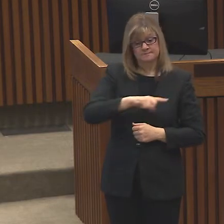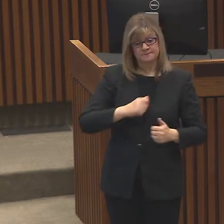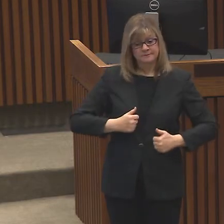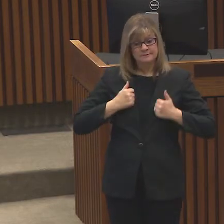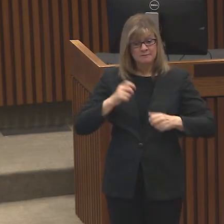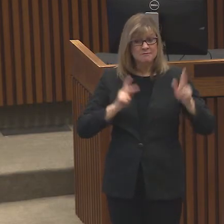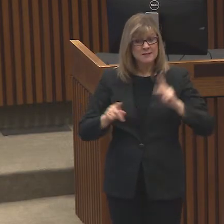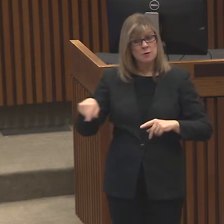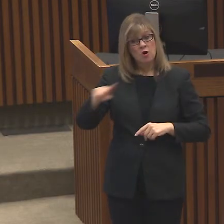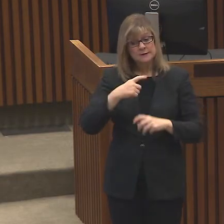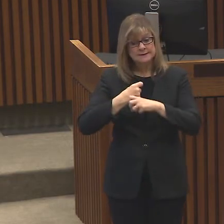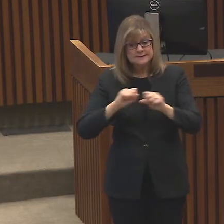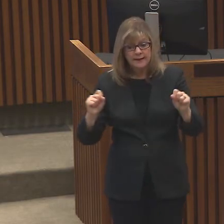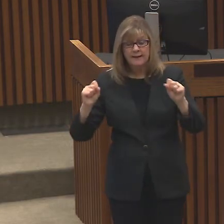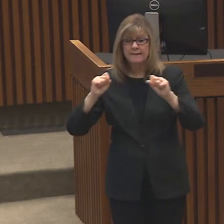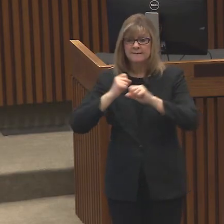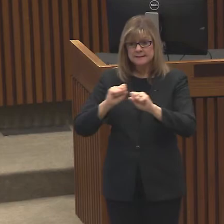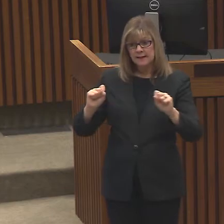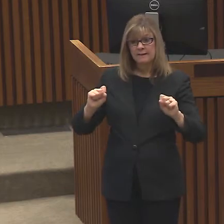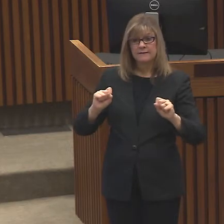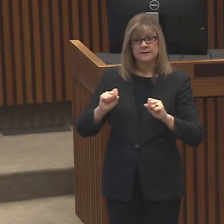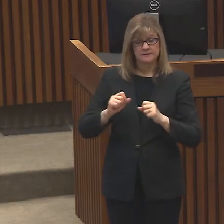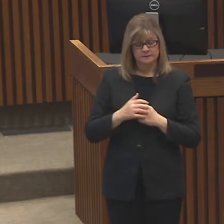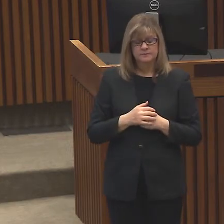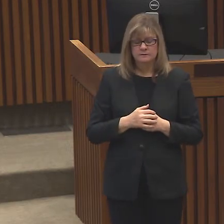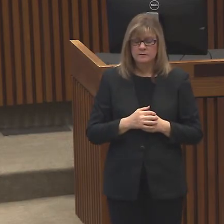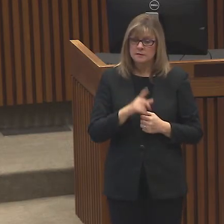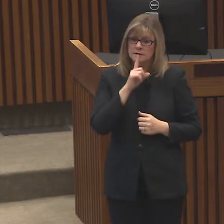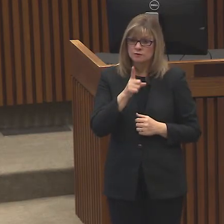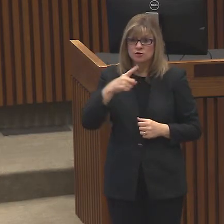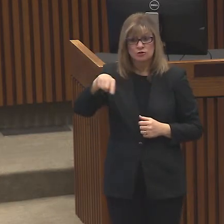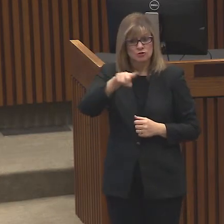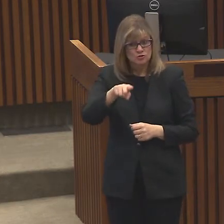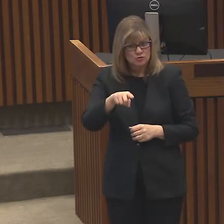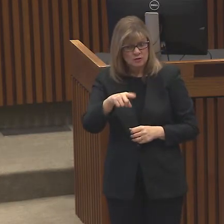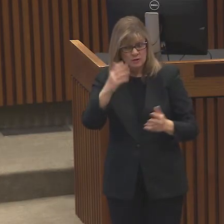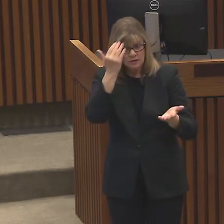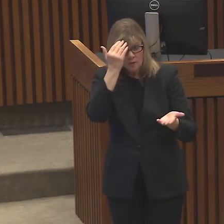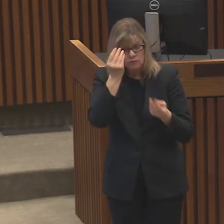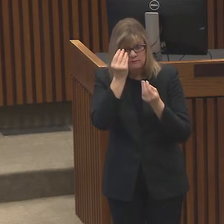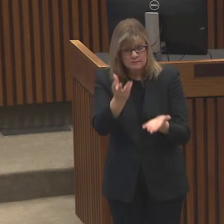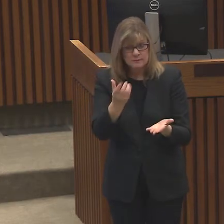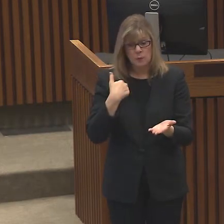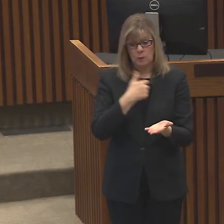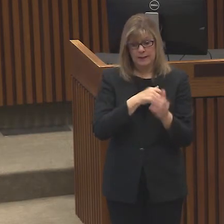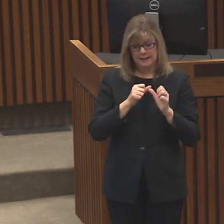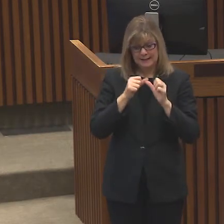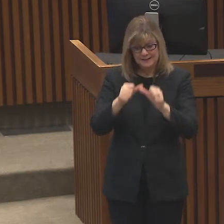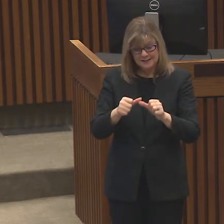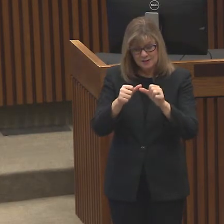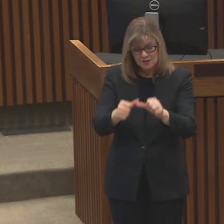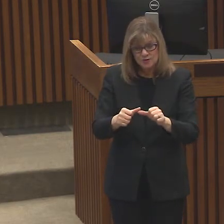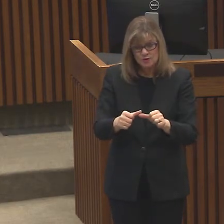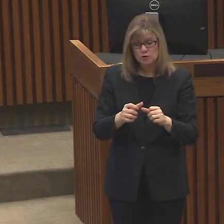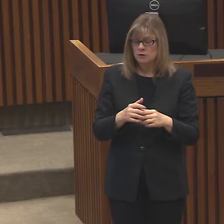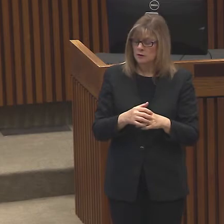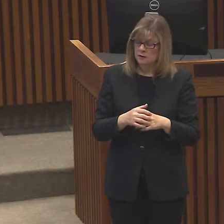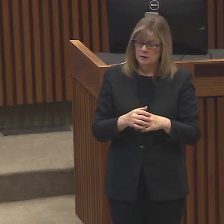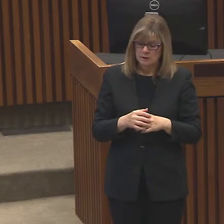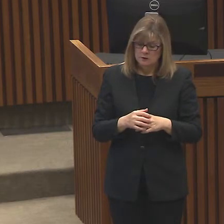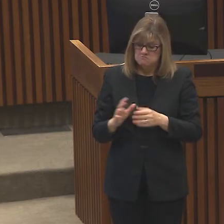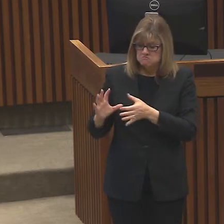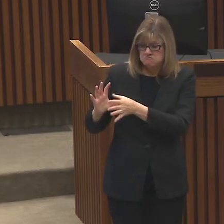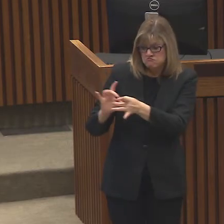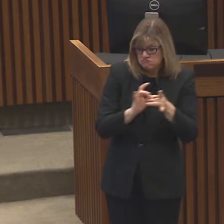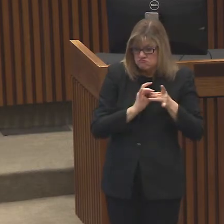appreciate you and the many other cities here in Tarrant County as we continue to maintain a strong and great partnership. In